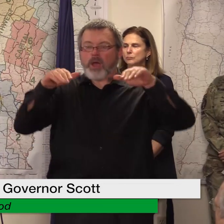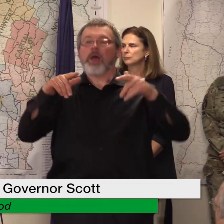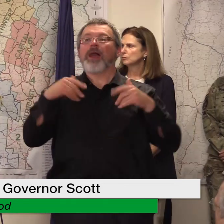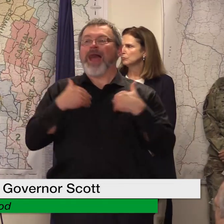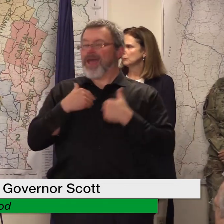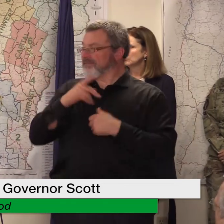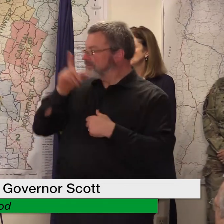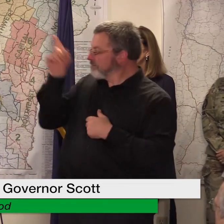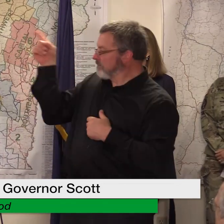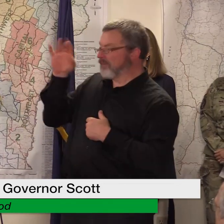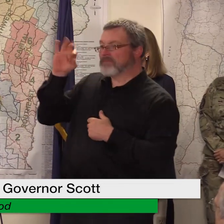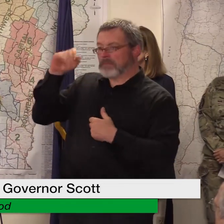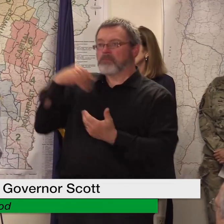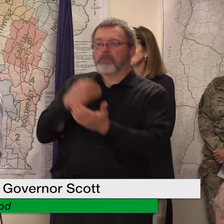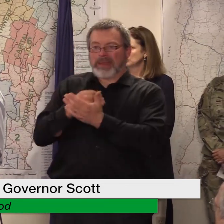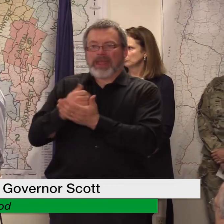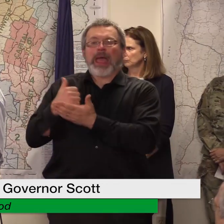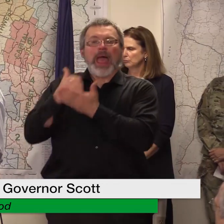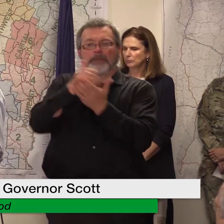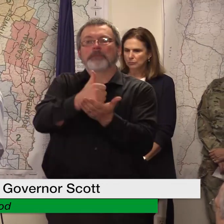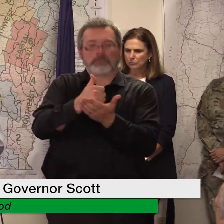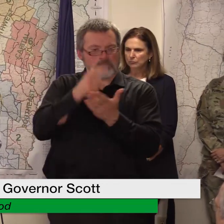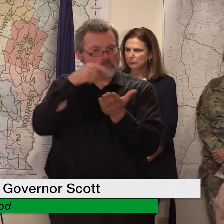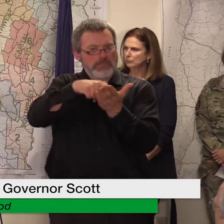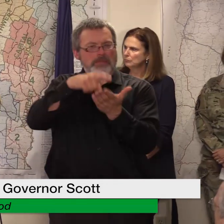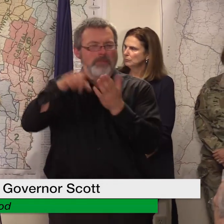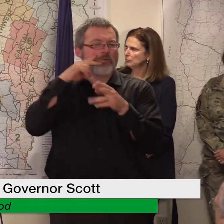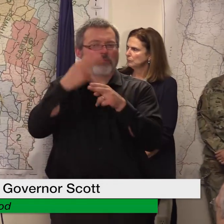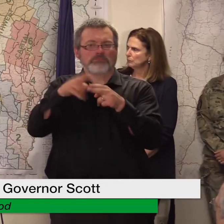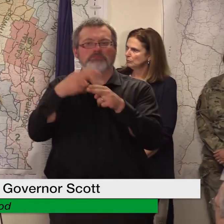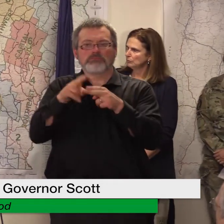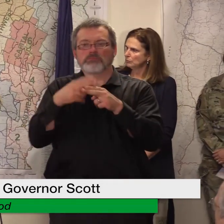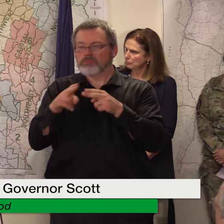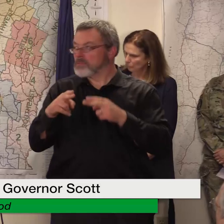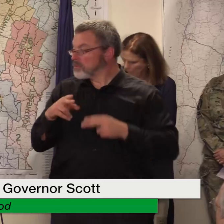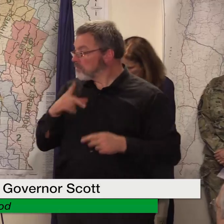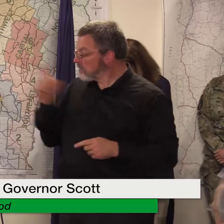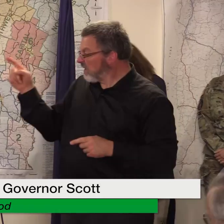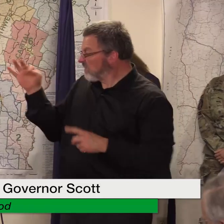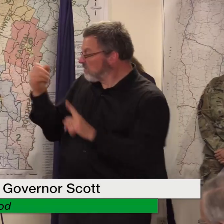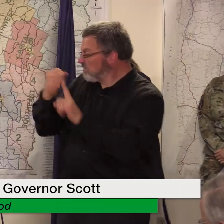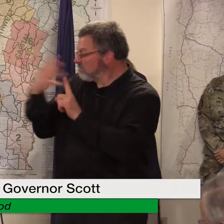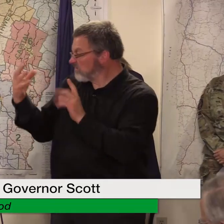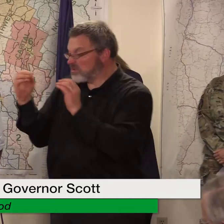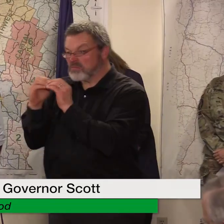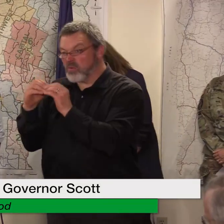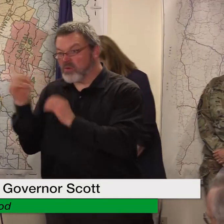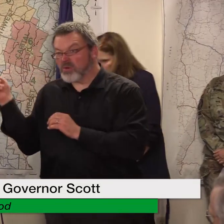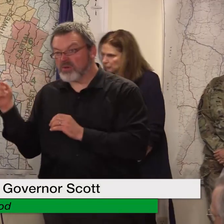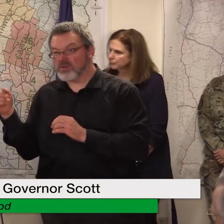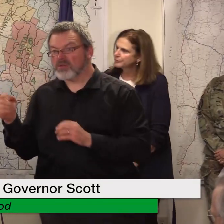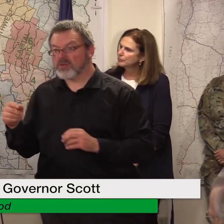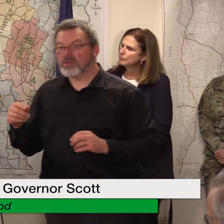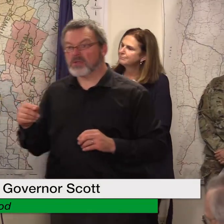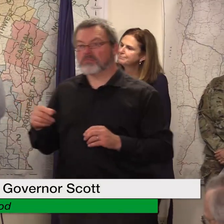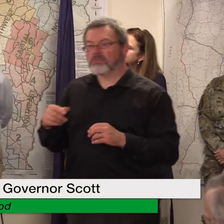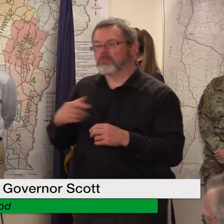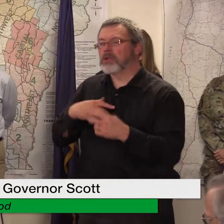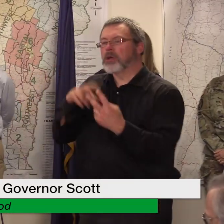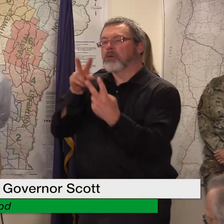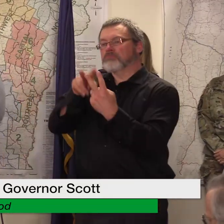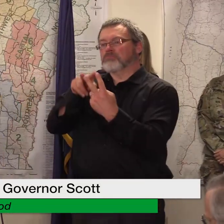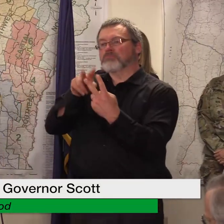reimbursement will do you want to add anything that i might have talked about with your buyouts as well yes sir absolutely thank you